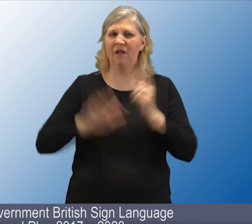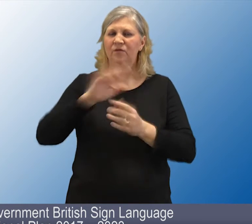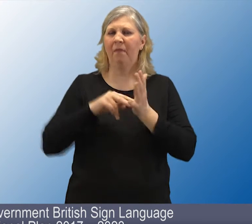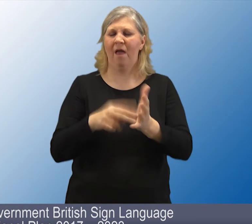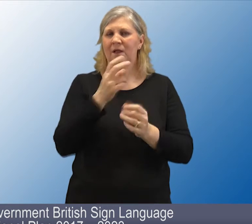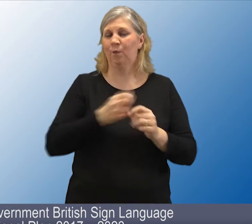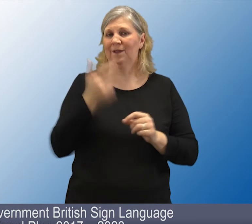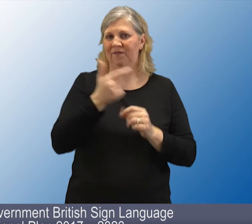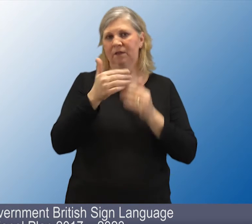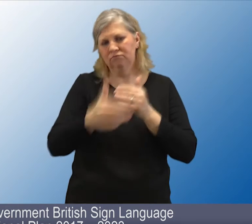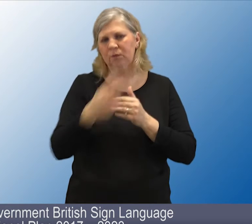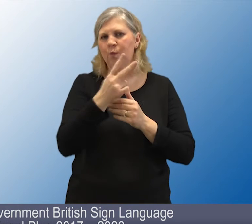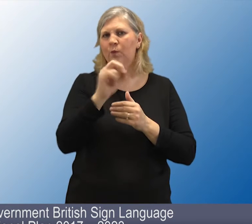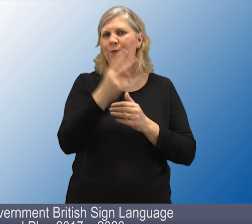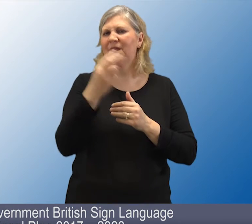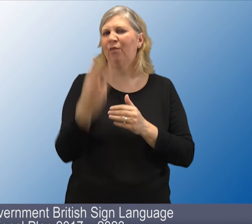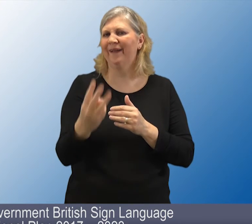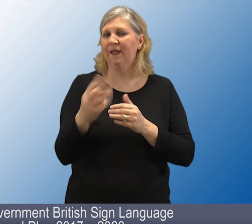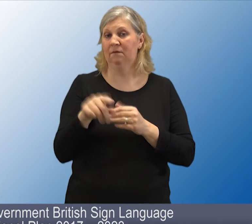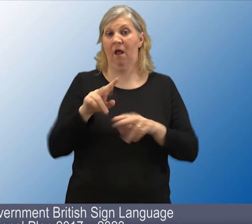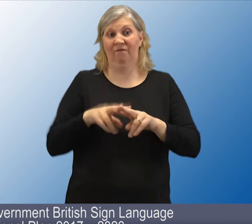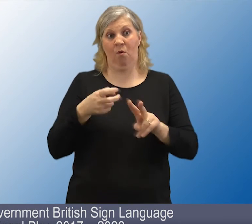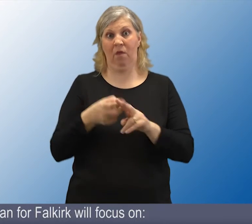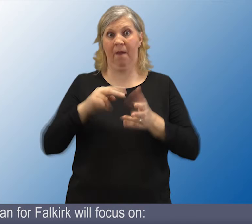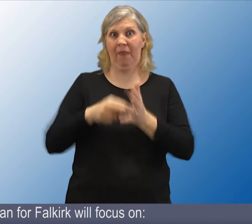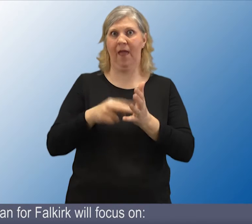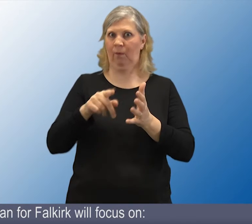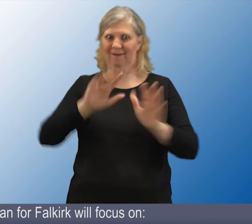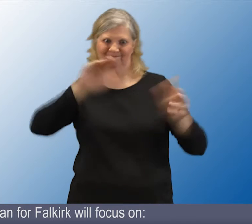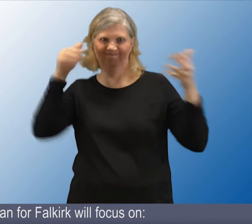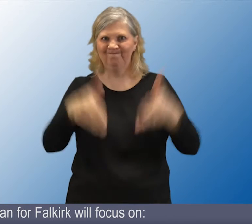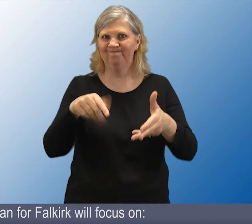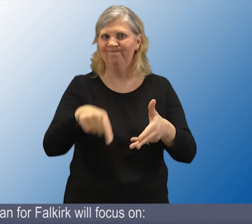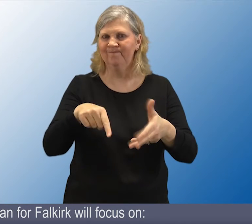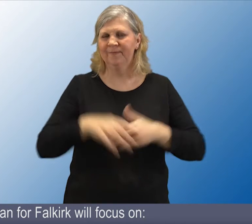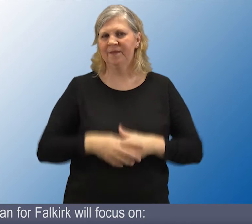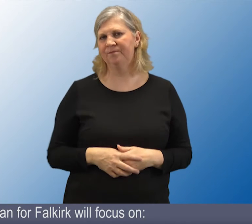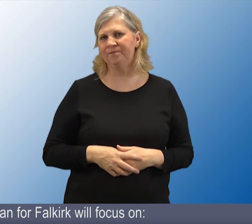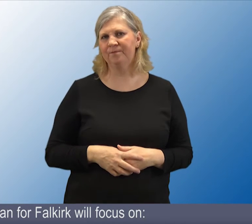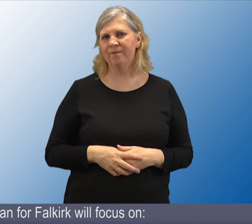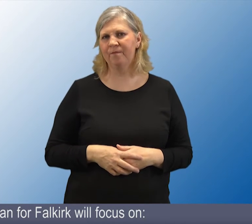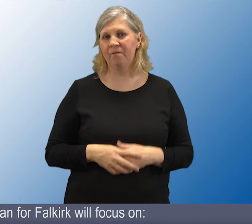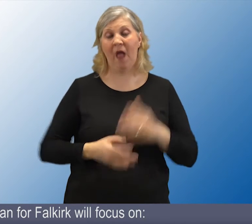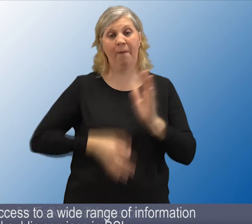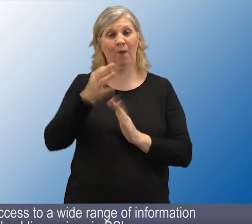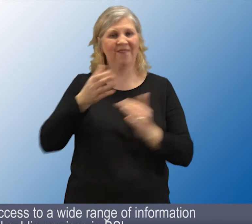Language National Plan, 2017-2023. The plan for Falkirk will focus on